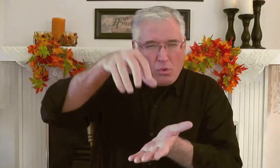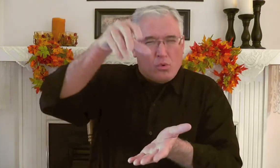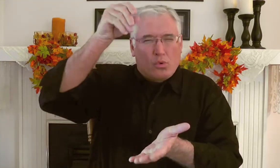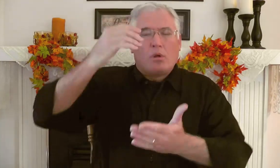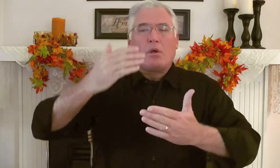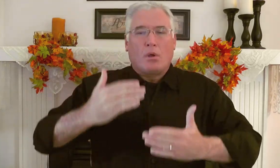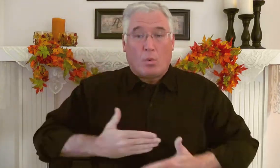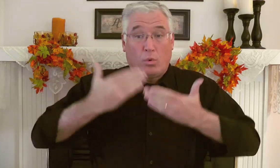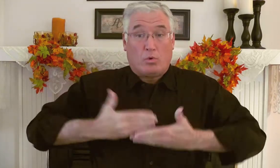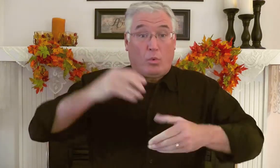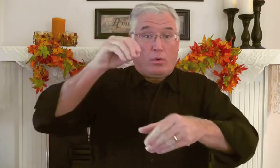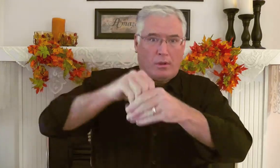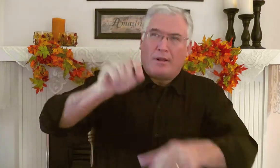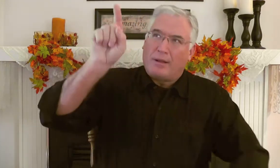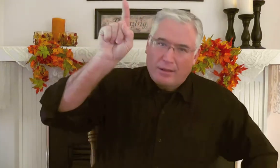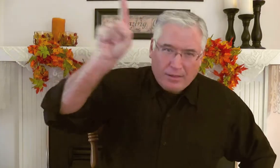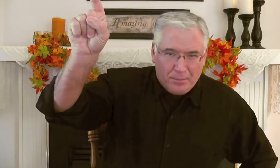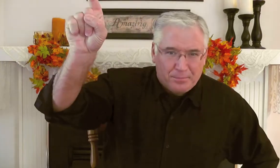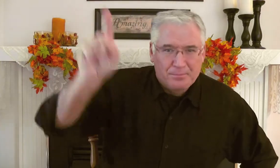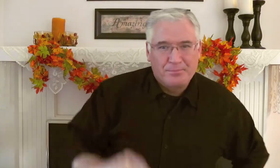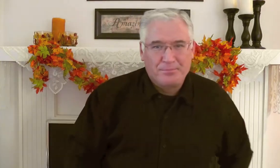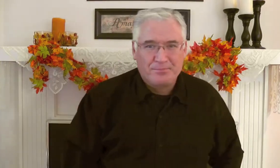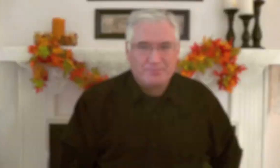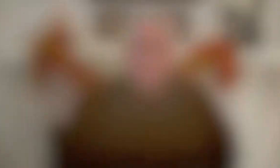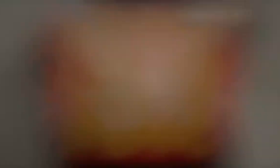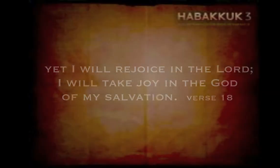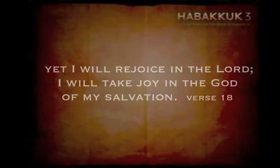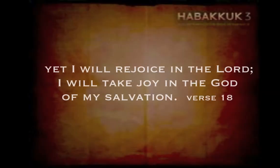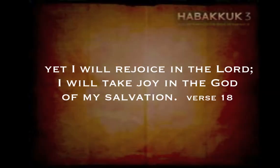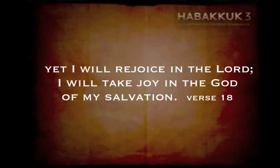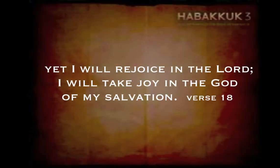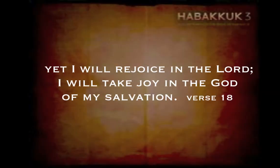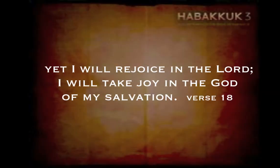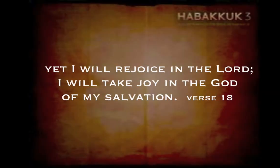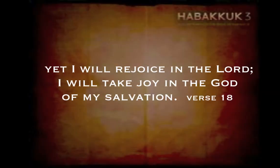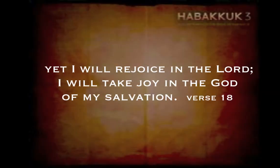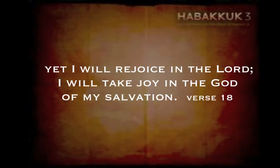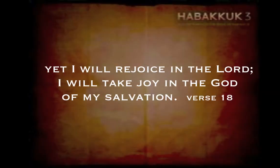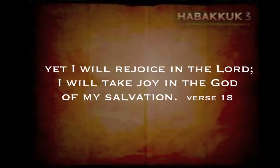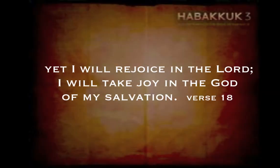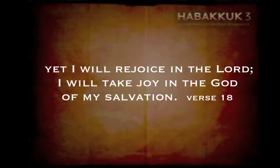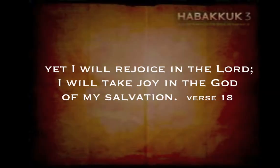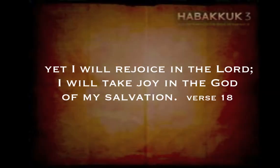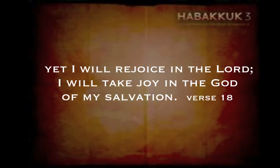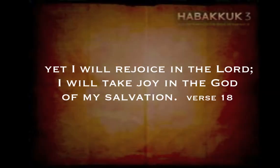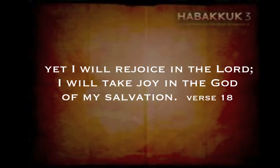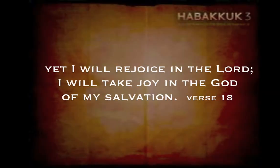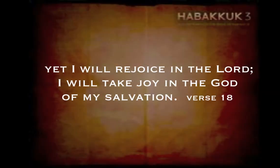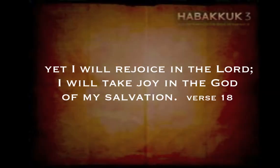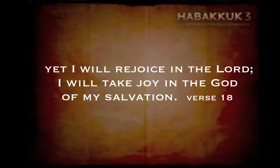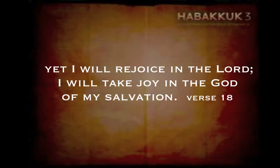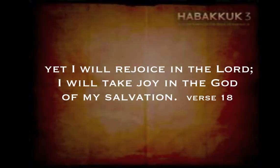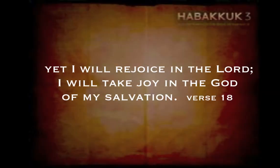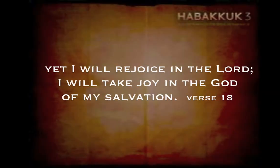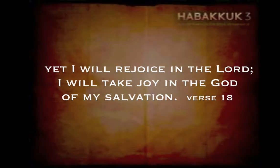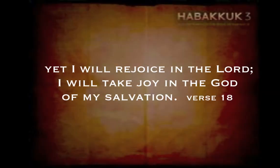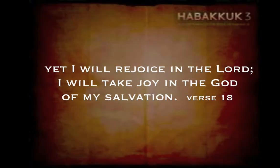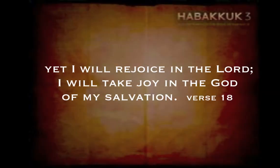He learned to rejoice in the Lord. Yet I will rejoice in the Lord. I will take joy in the God of my